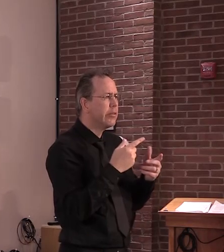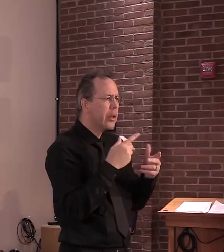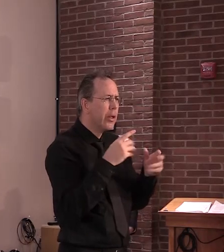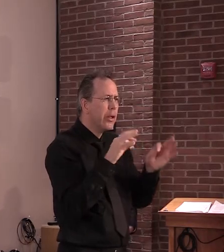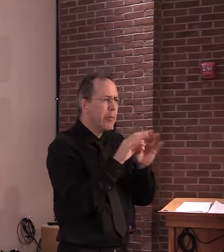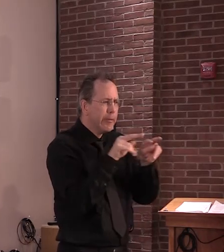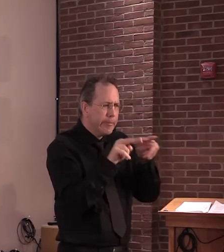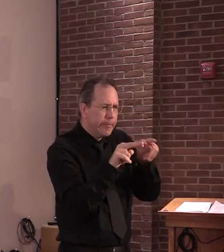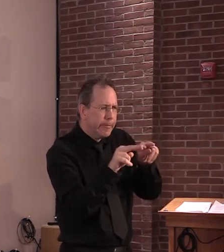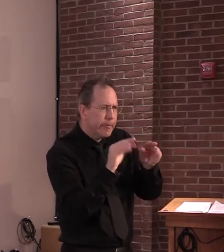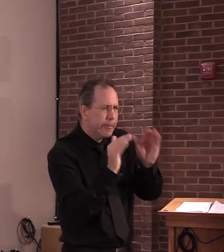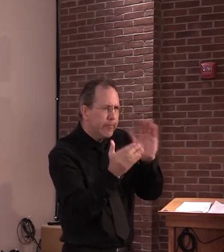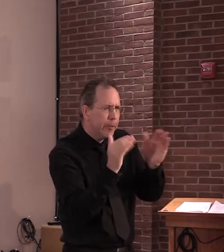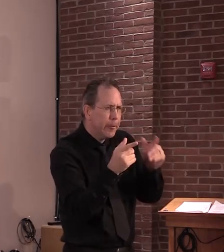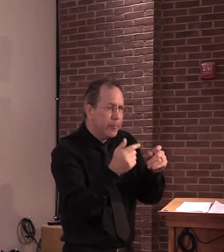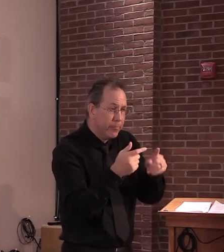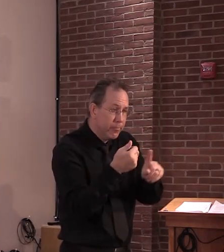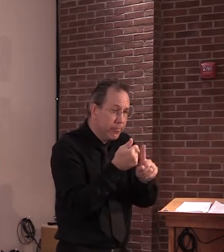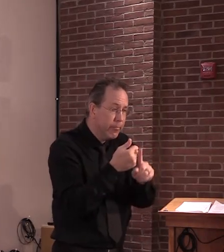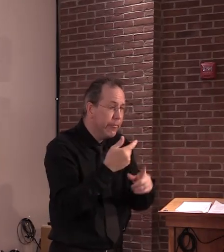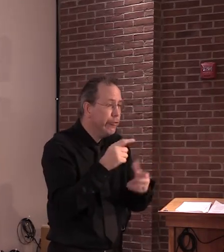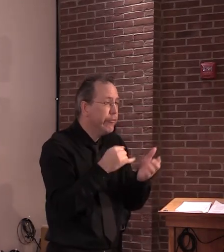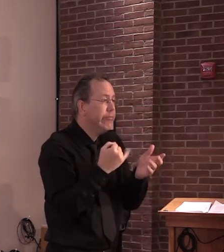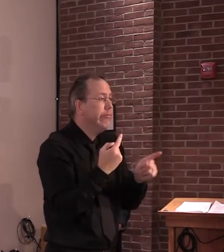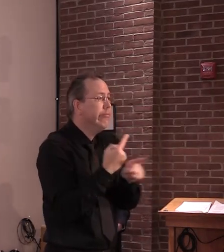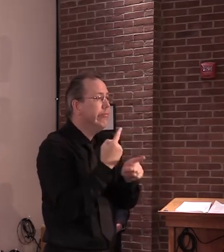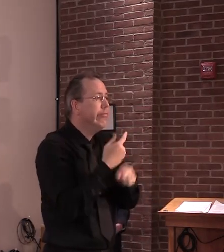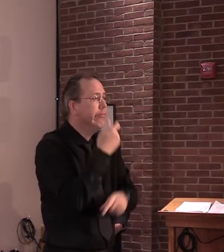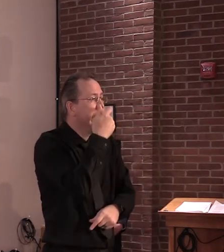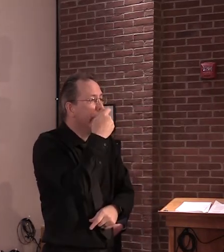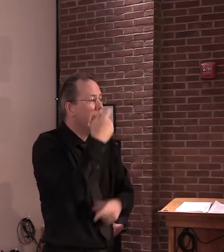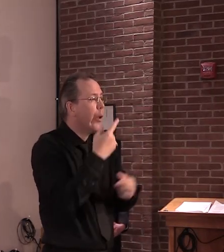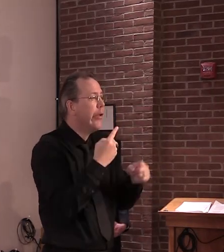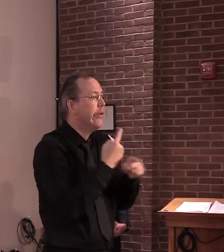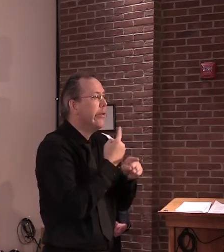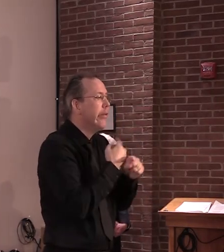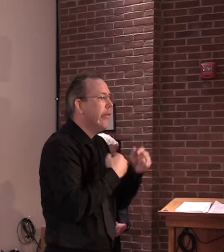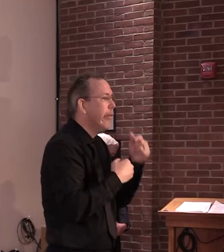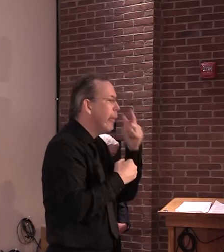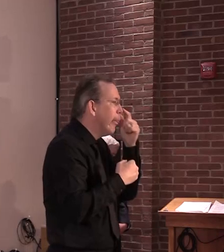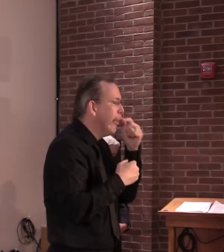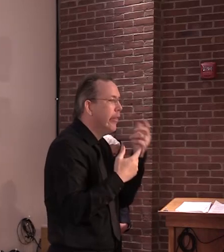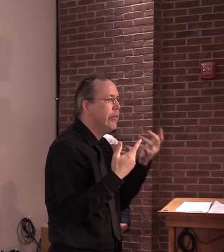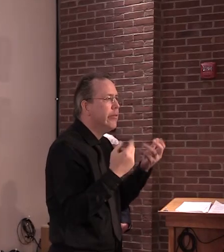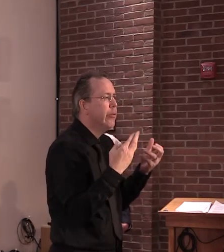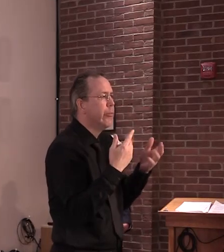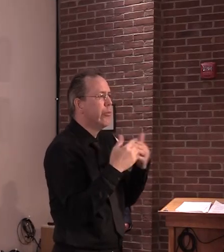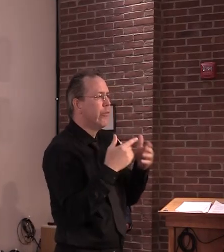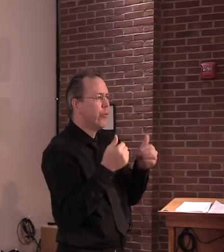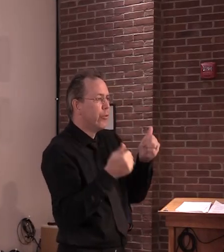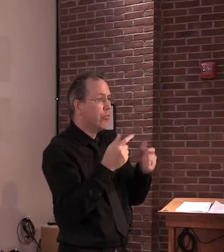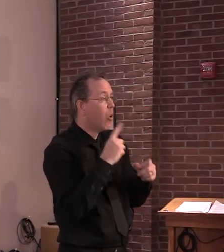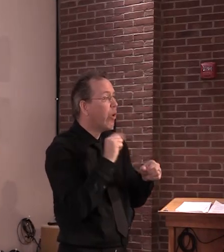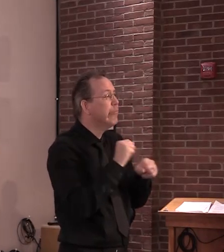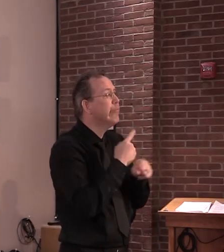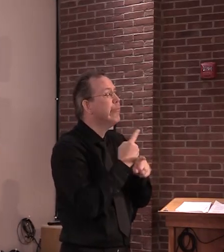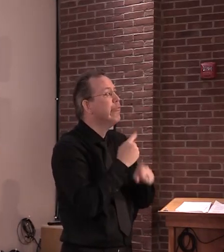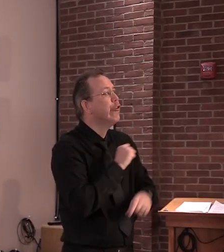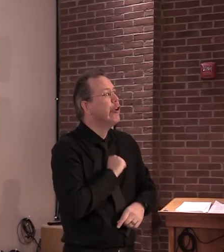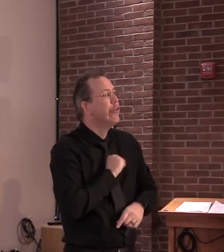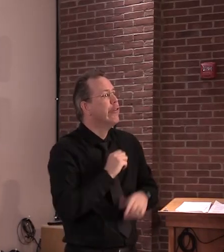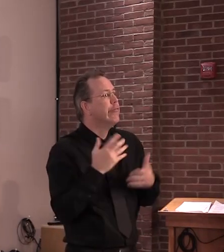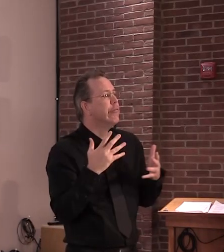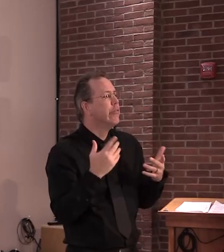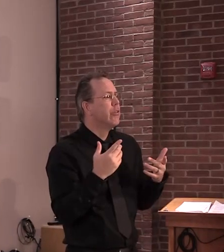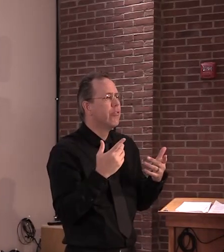accumulate more and more cases, cough is rather common. But fever turned out to be far less common